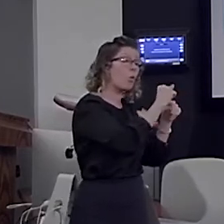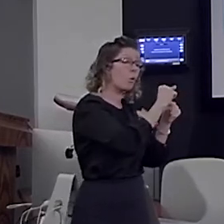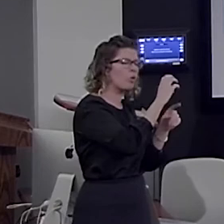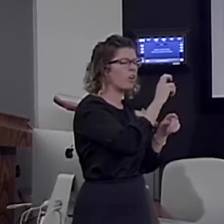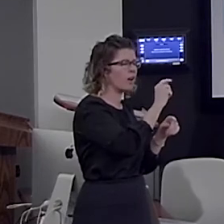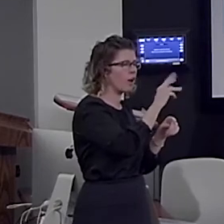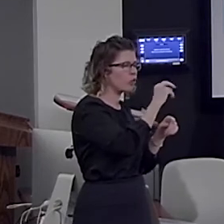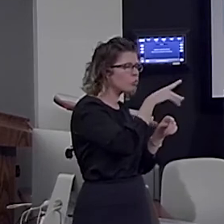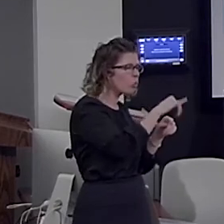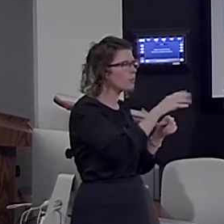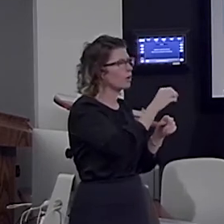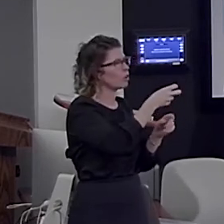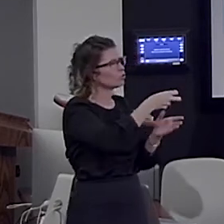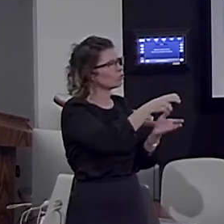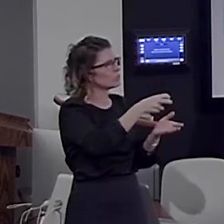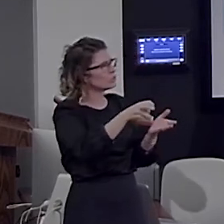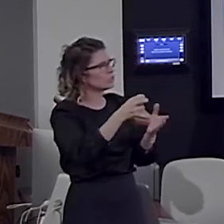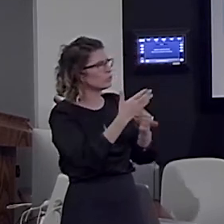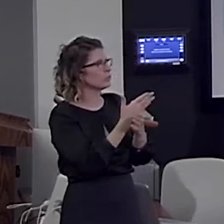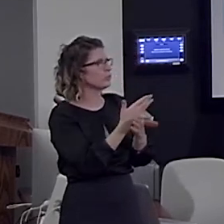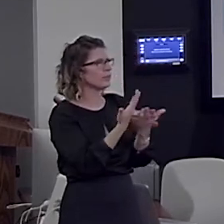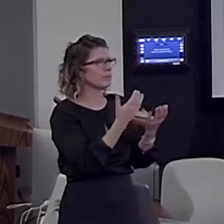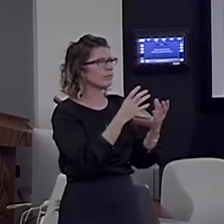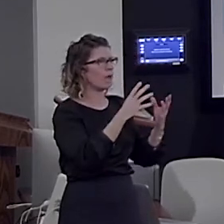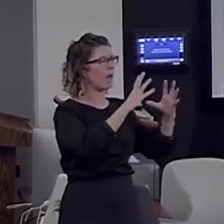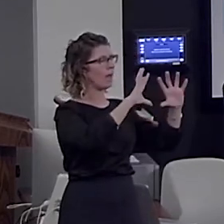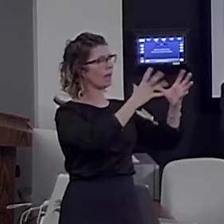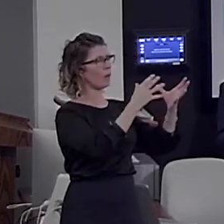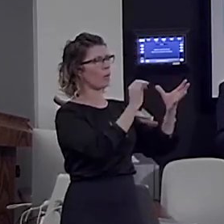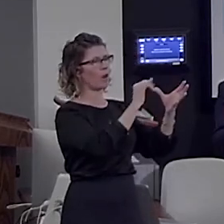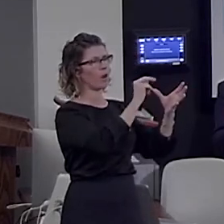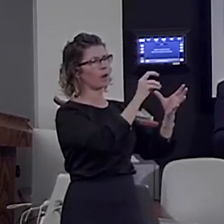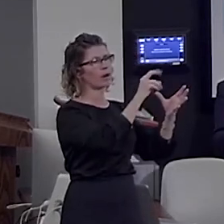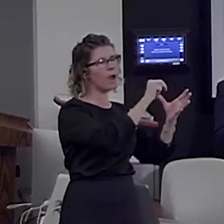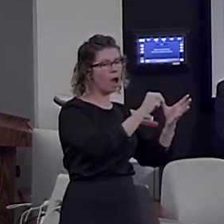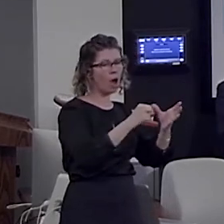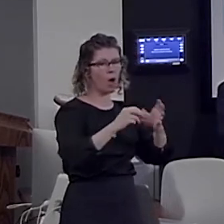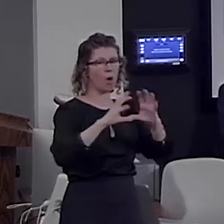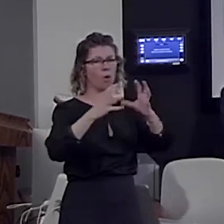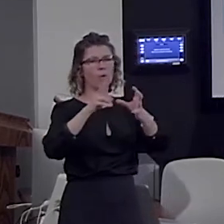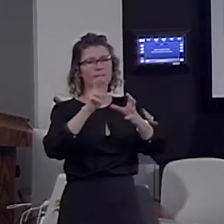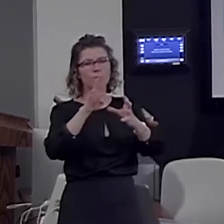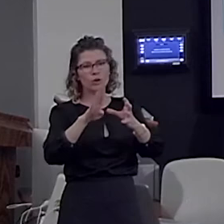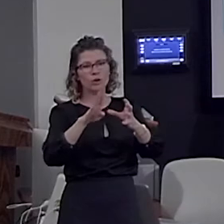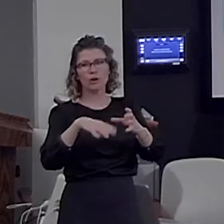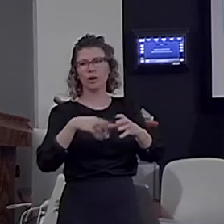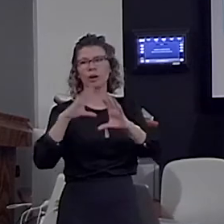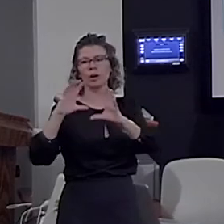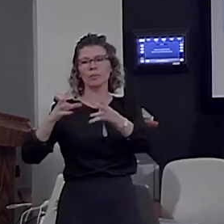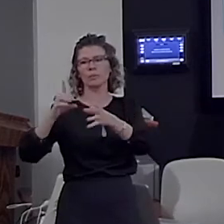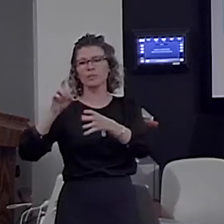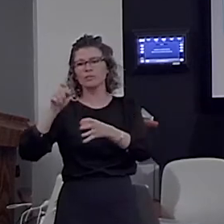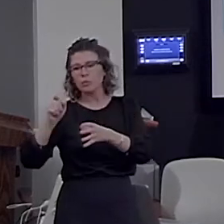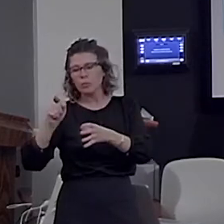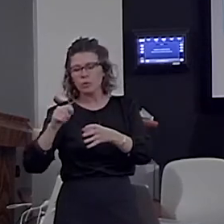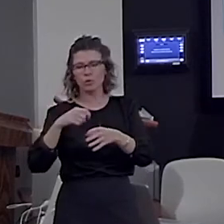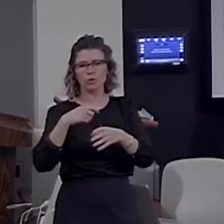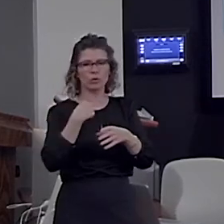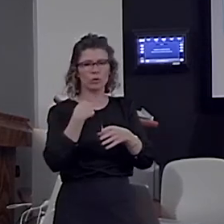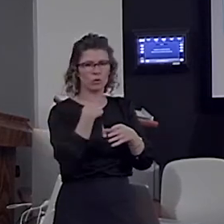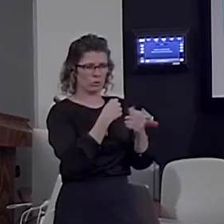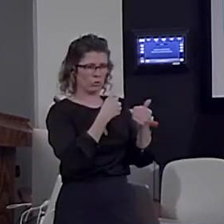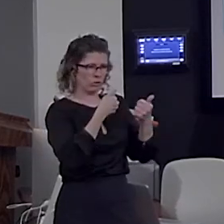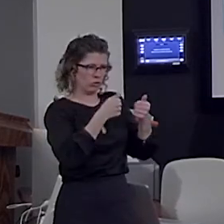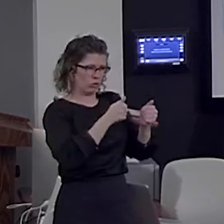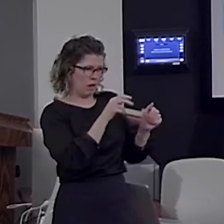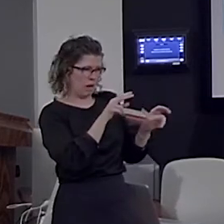transitions between, let's say, the category of noun and the category of verb or determiner. And we tried many of these and